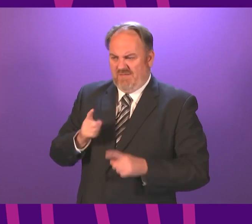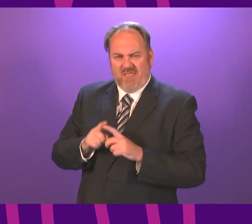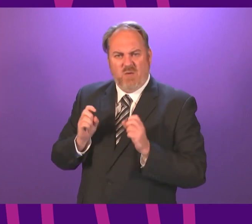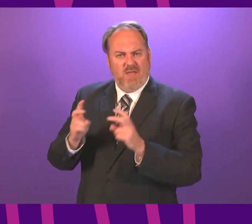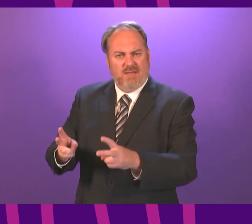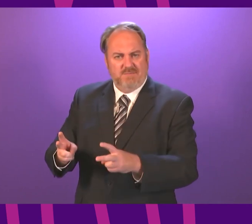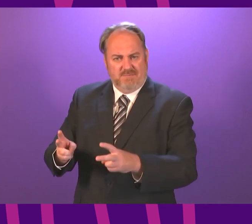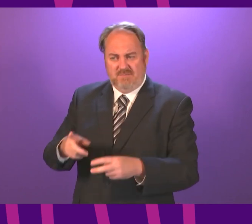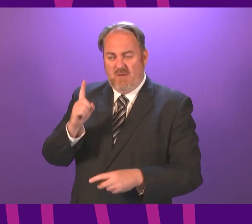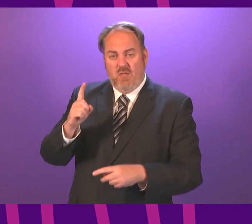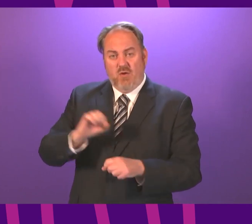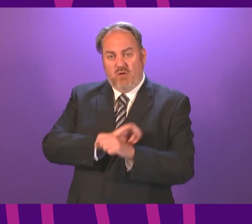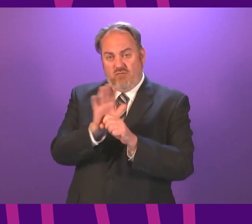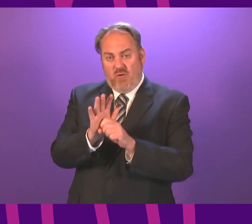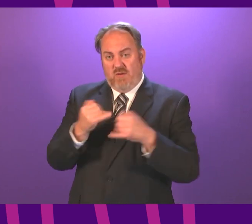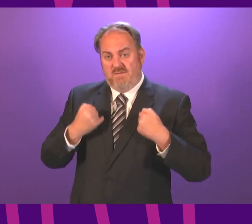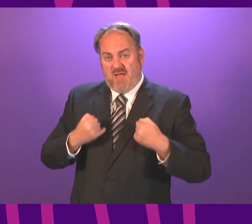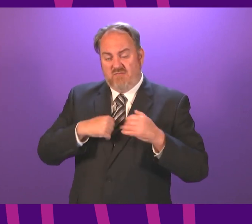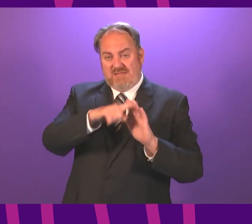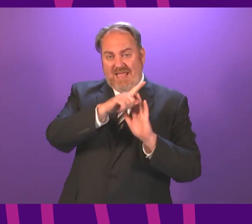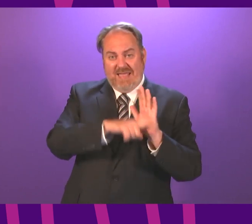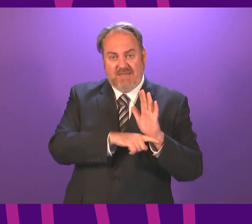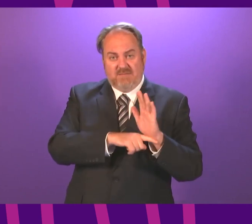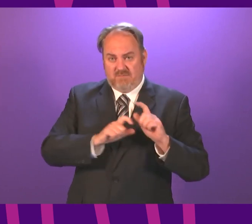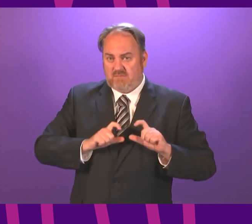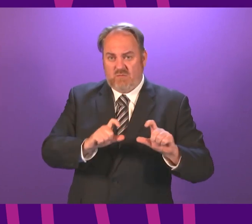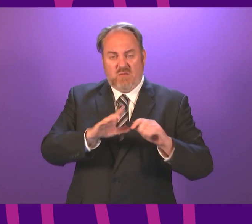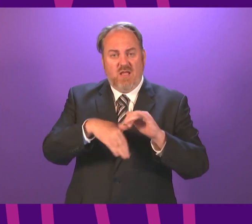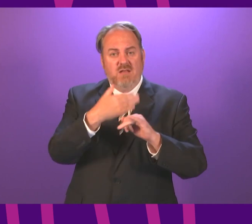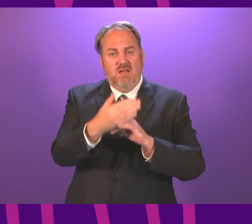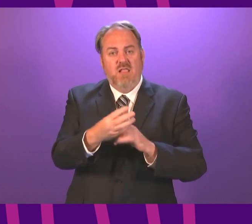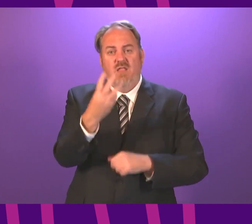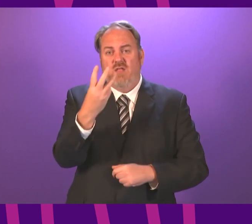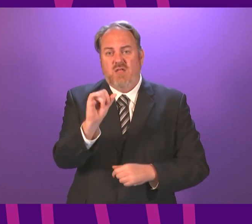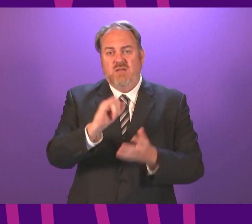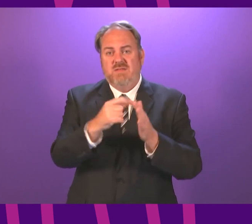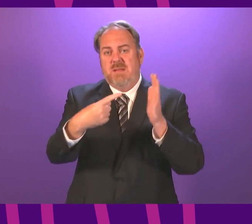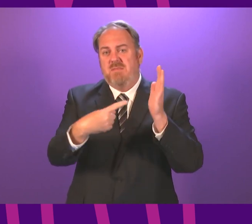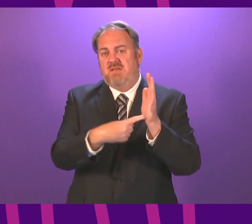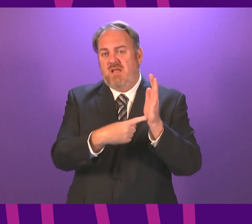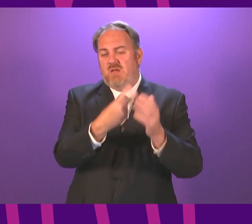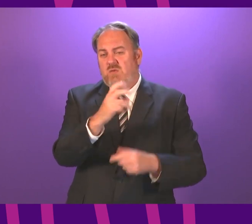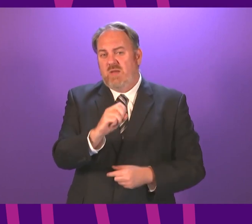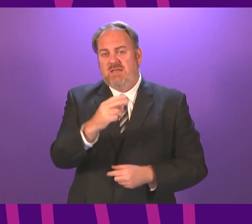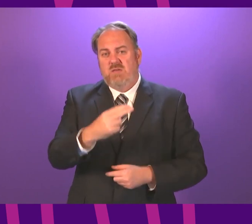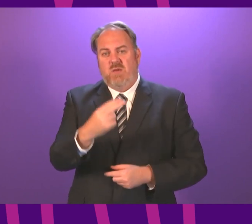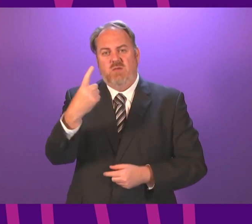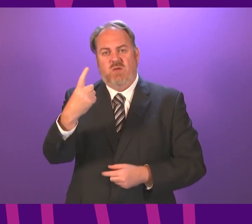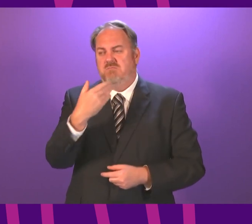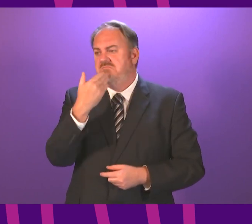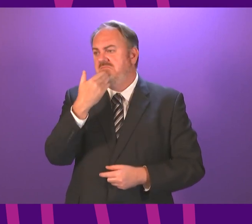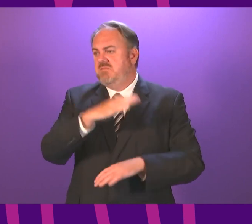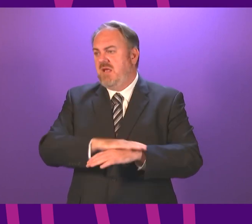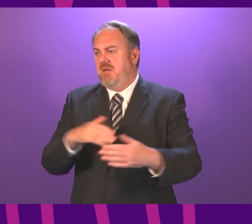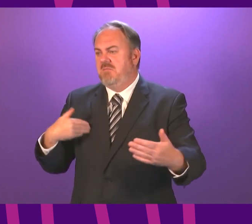by the Coronavirus Scotland Act do not run out until the 30th of September 2021. So instead